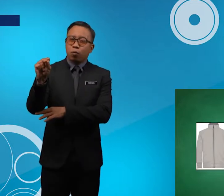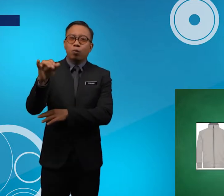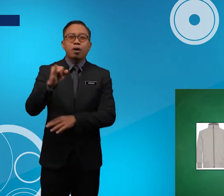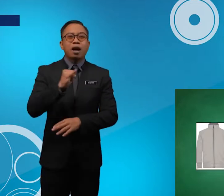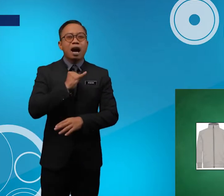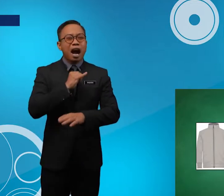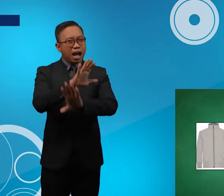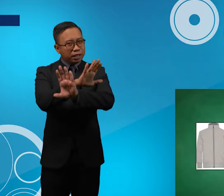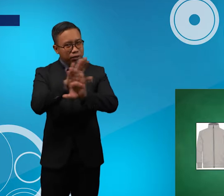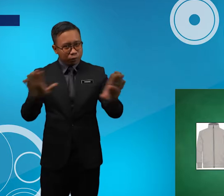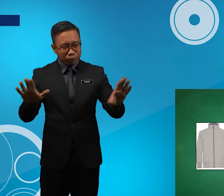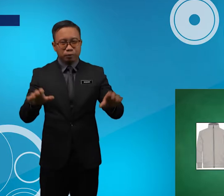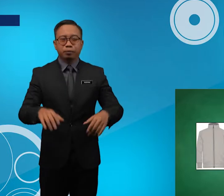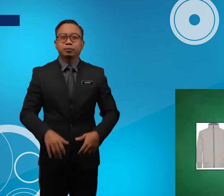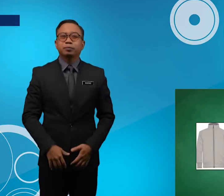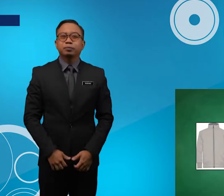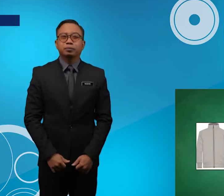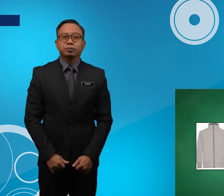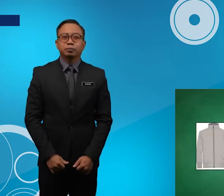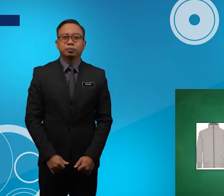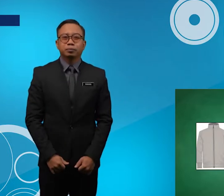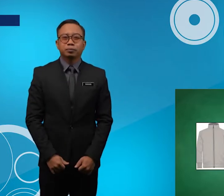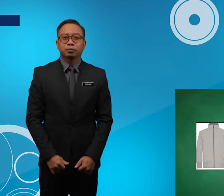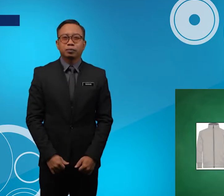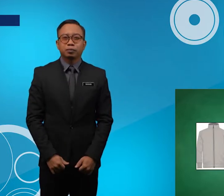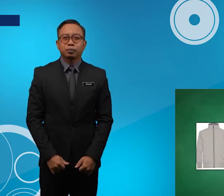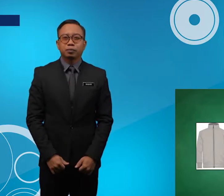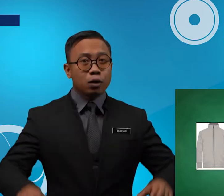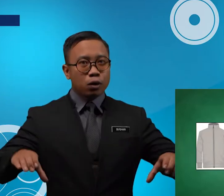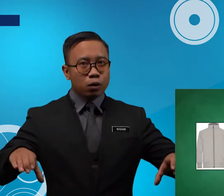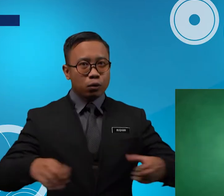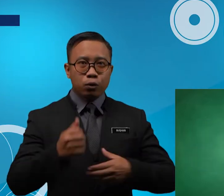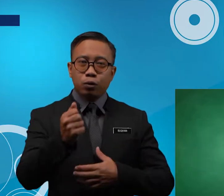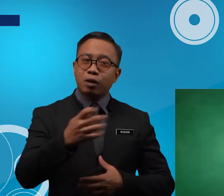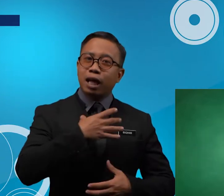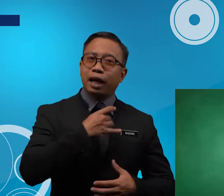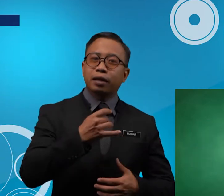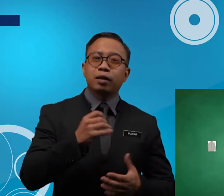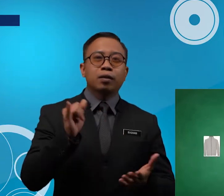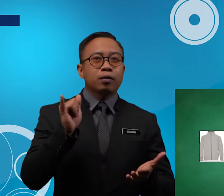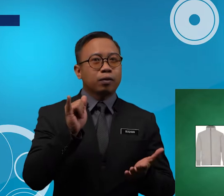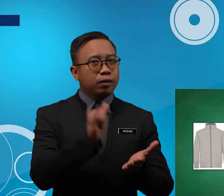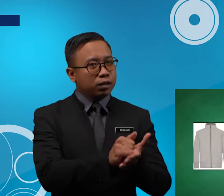I Do Do You Like This